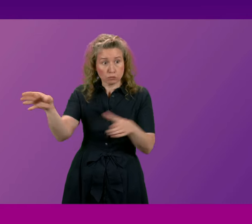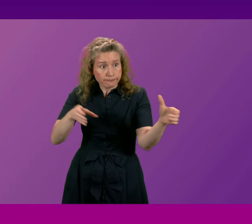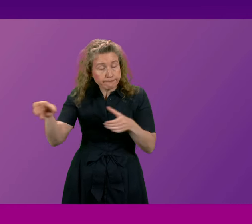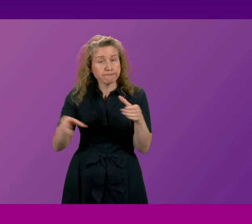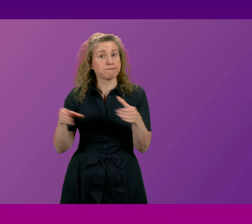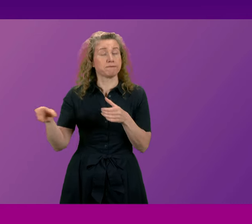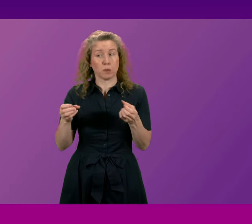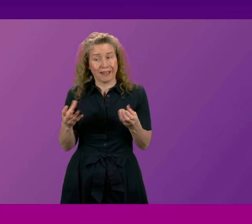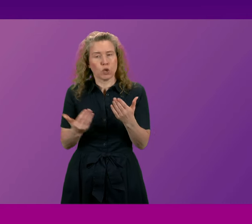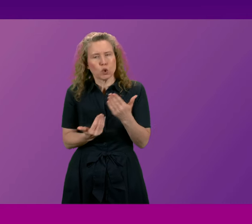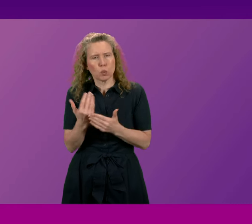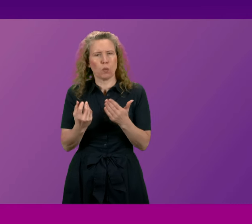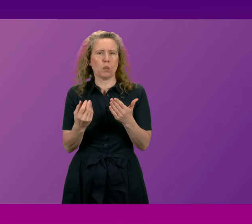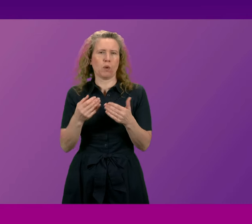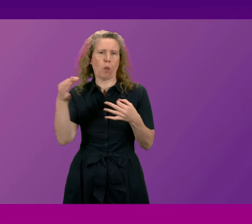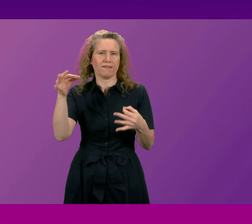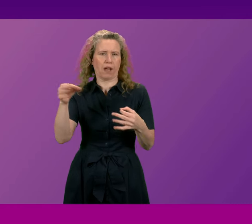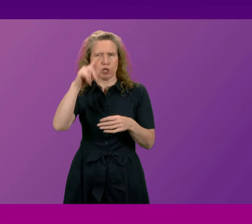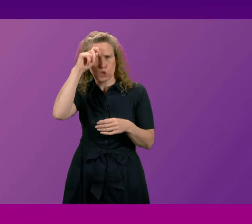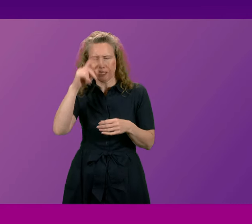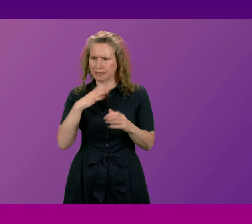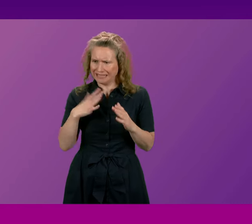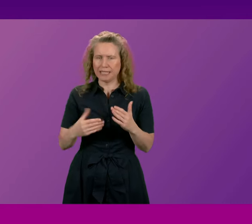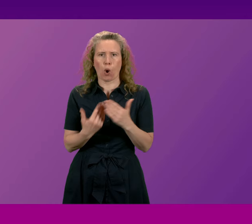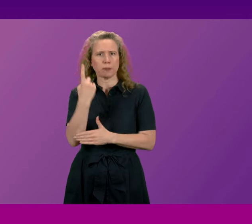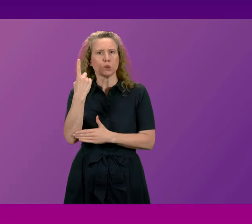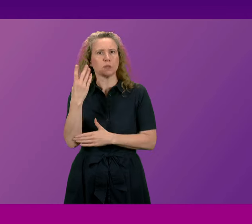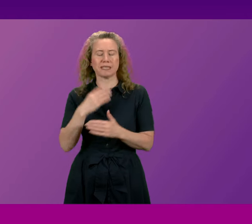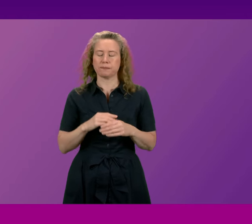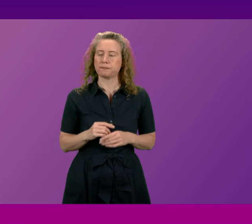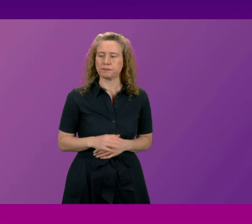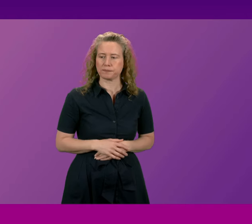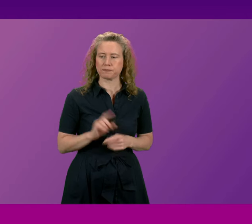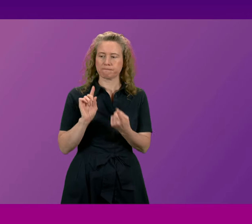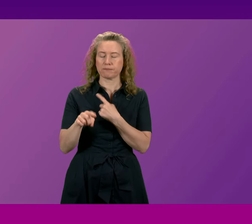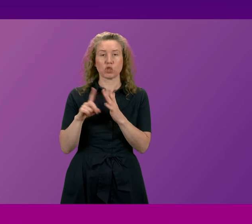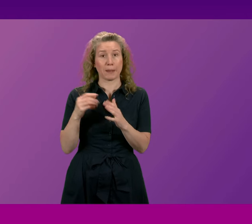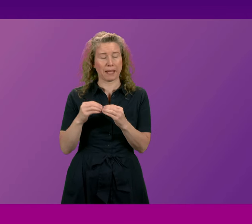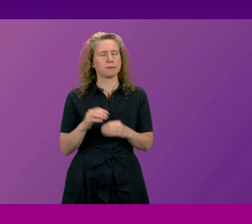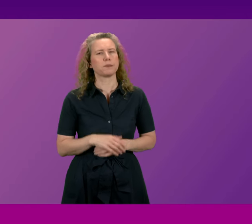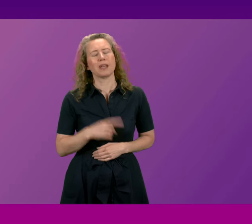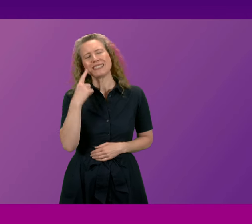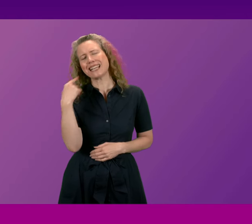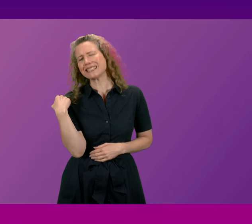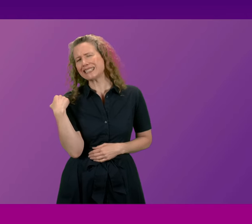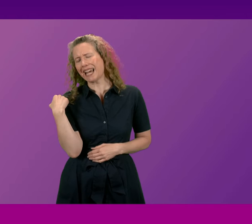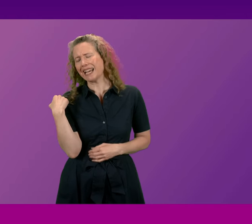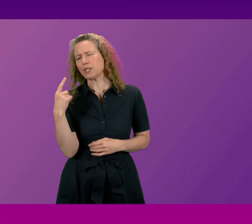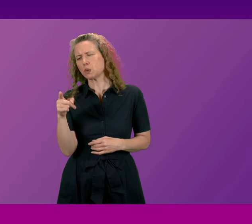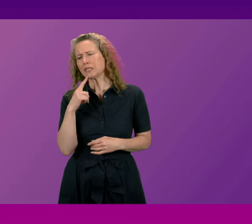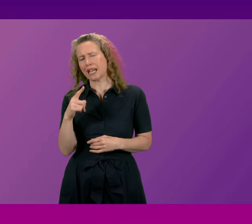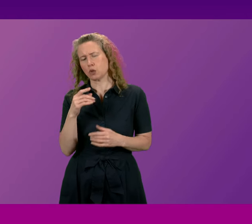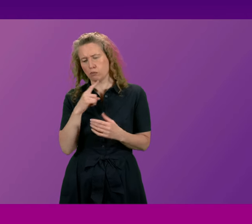opportunities for newly qualified nurses to find employment Jackie Bailey just yesterday the first minister promised women more